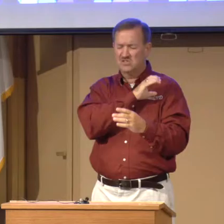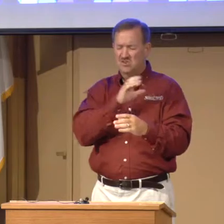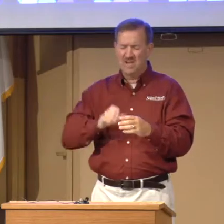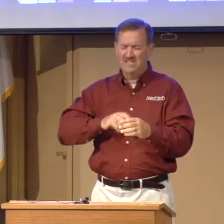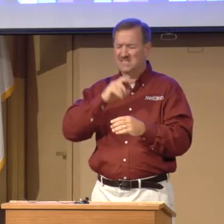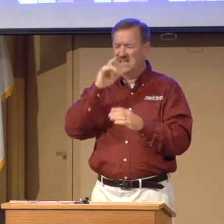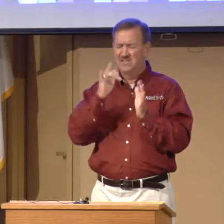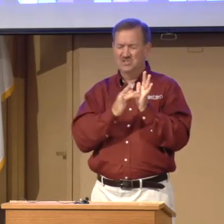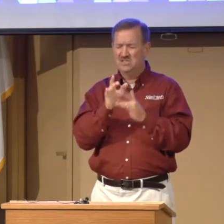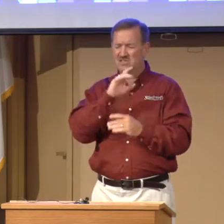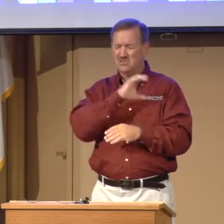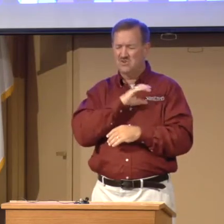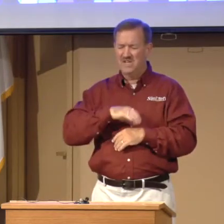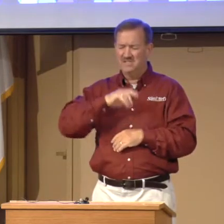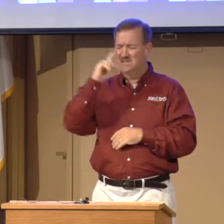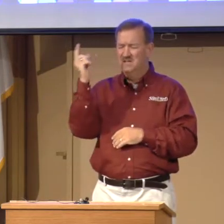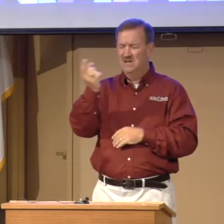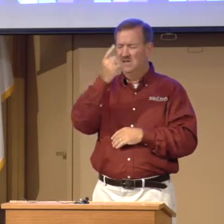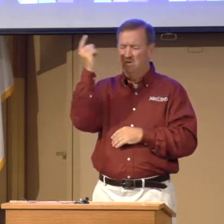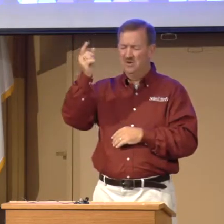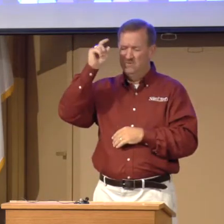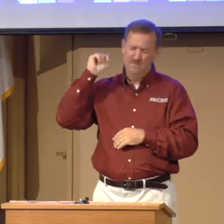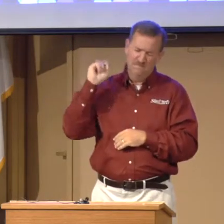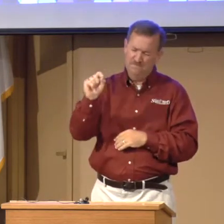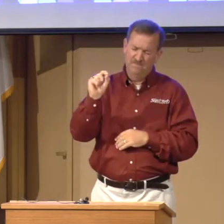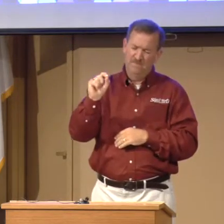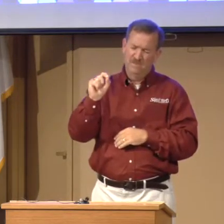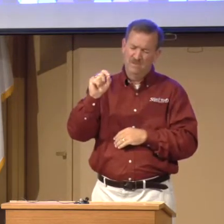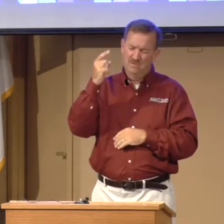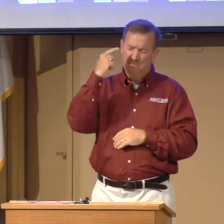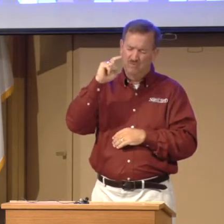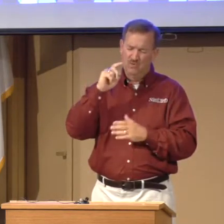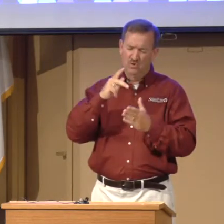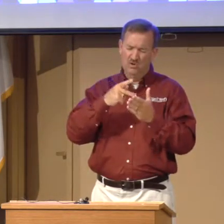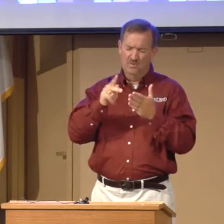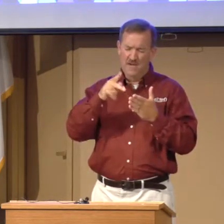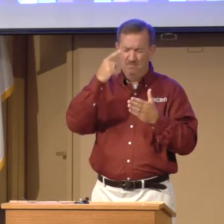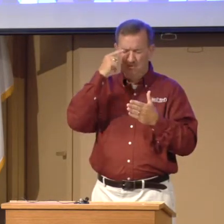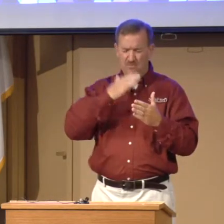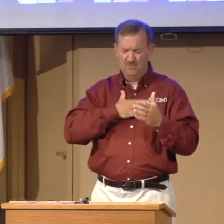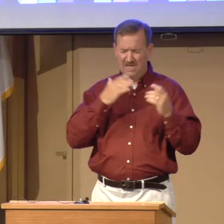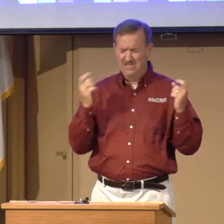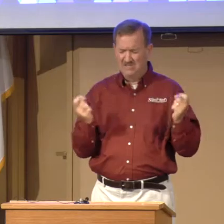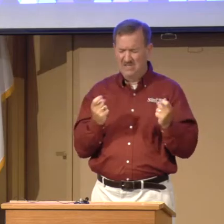Christ and Jesus Christ alone for the payment for my sin.